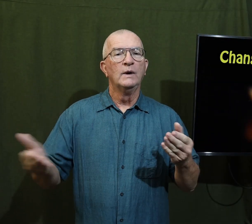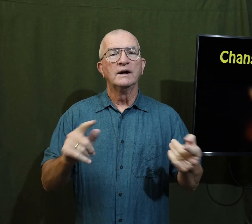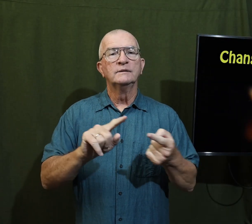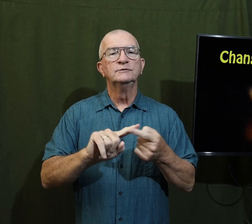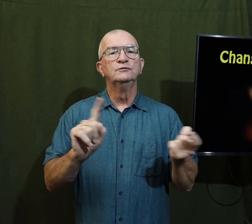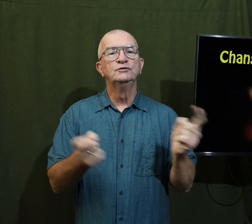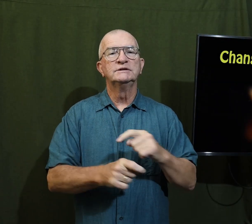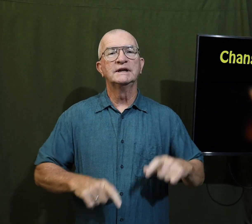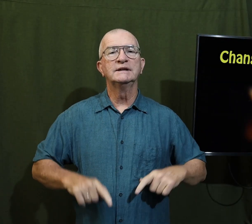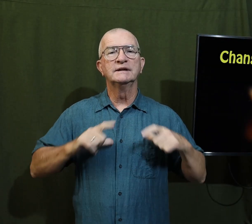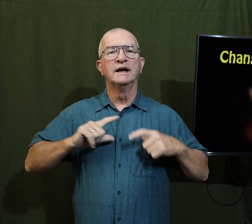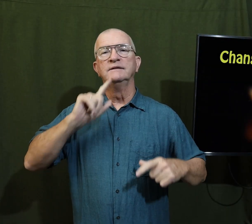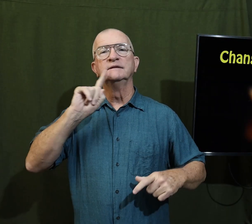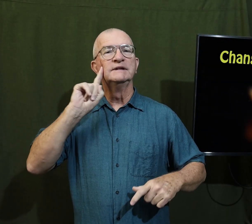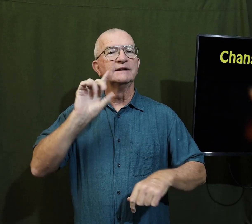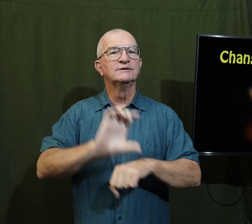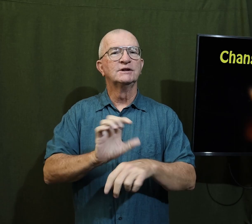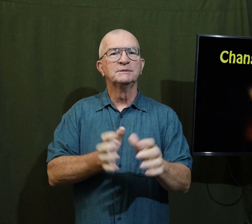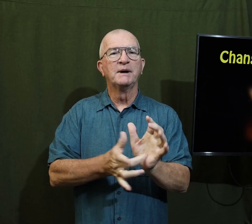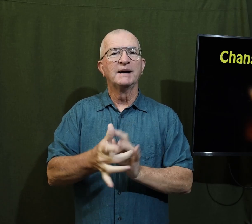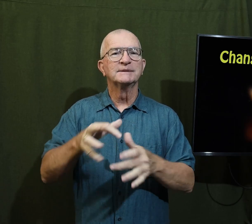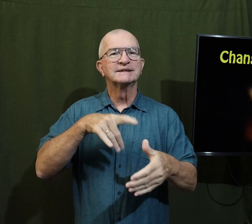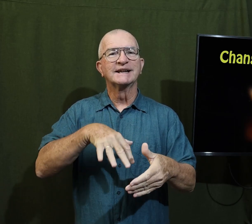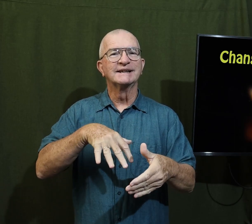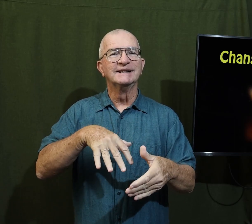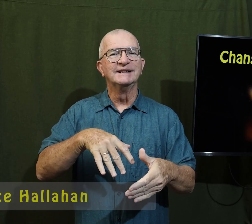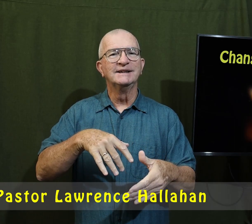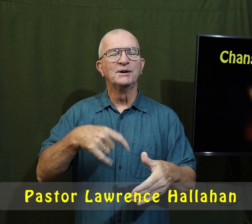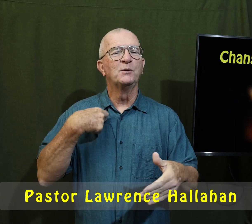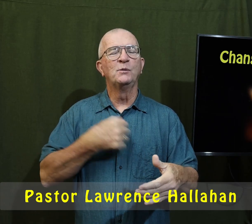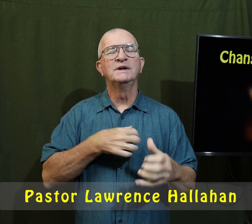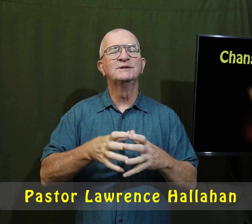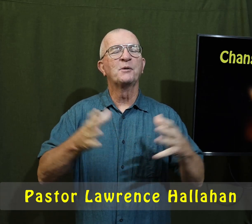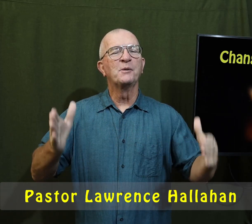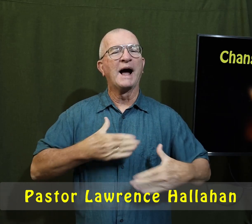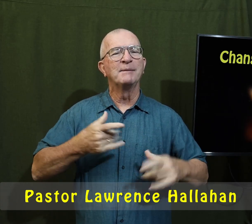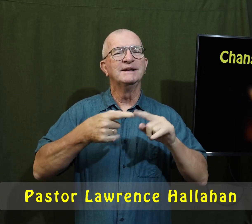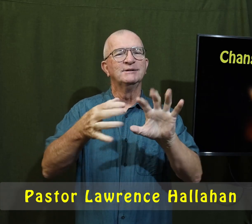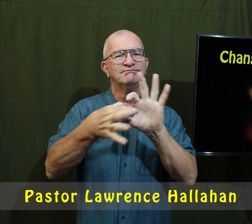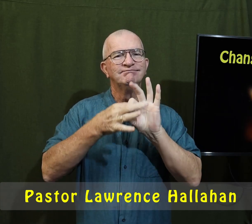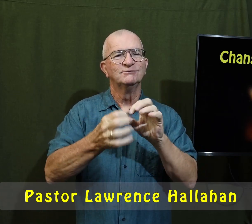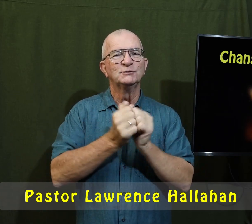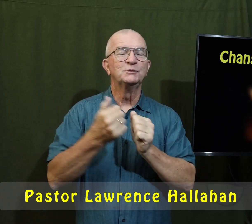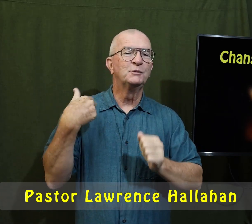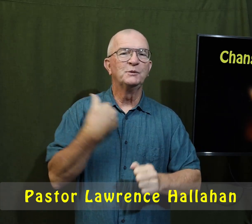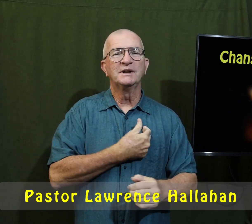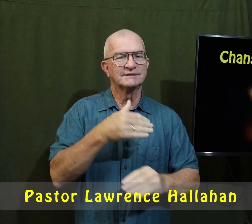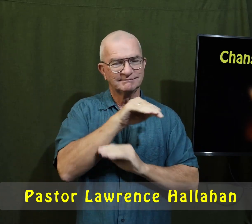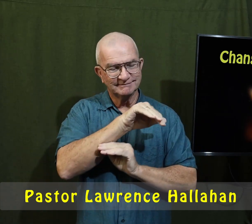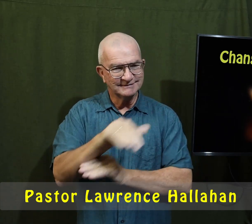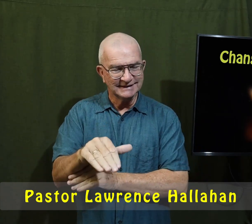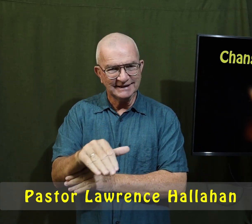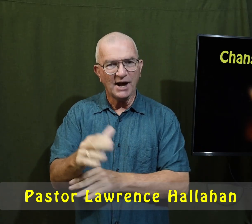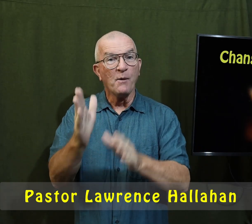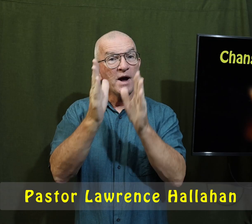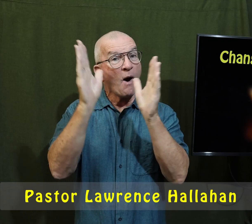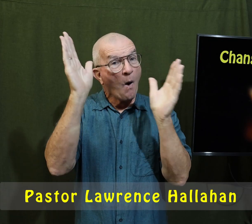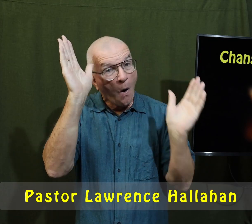Good night, and welcome to Change Life Deaf Church Bible Study. We're so happy that you've joined with us tonight,